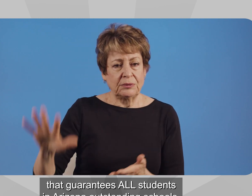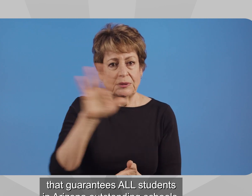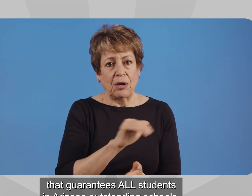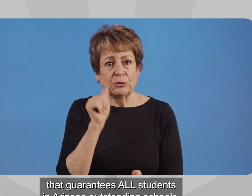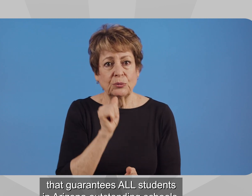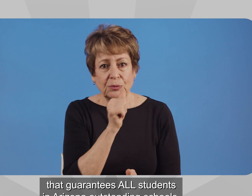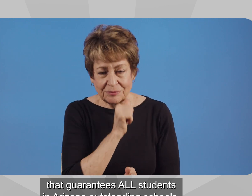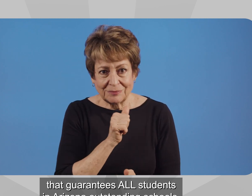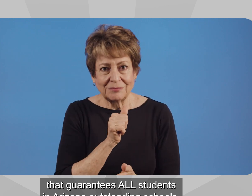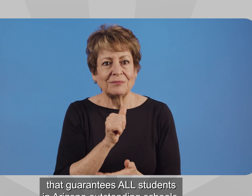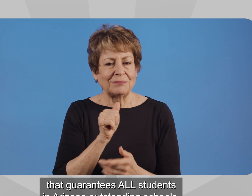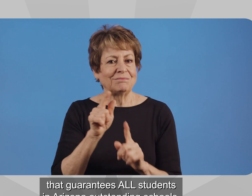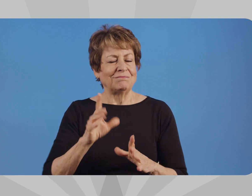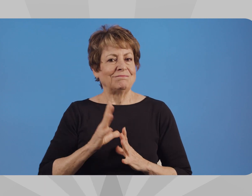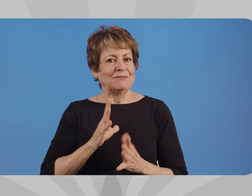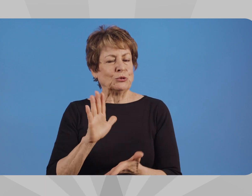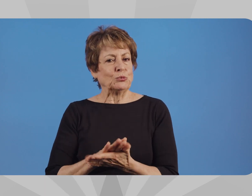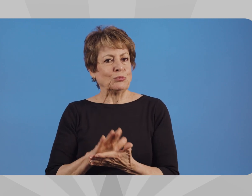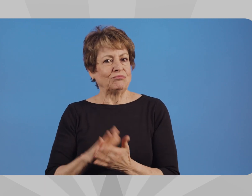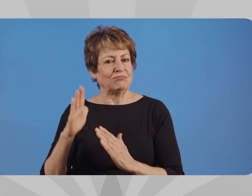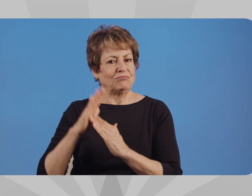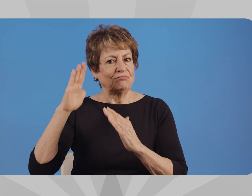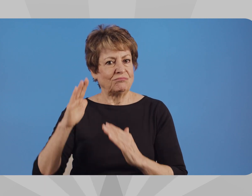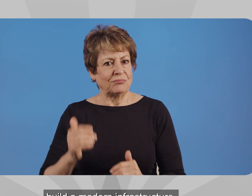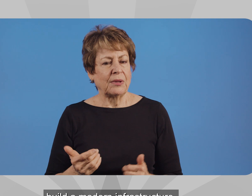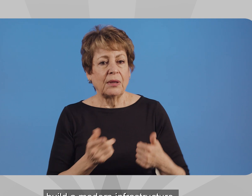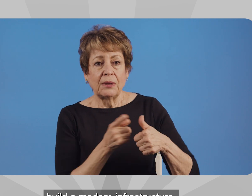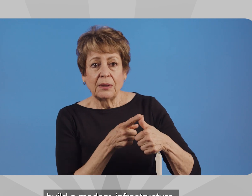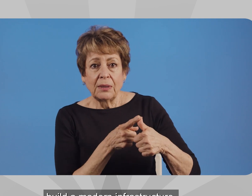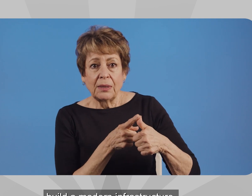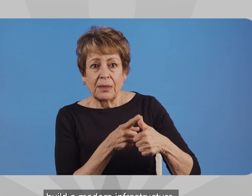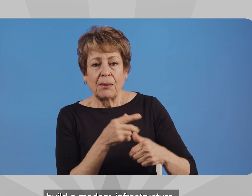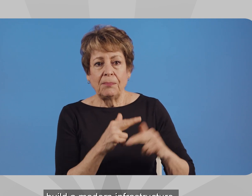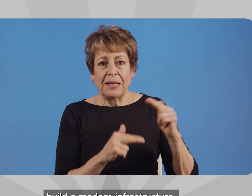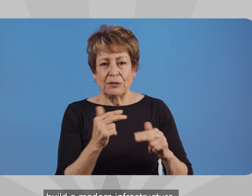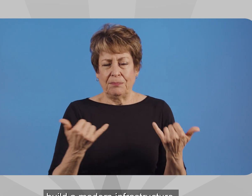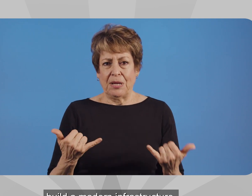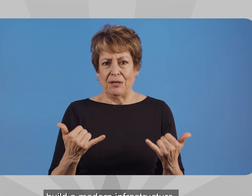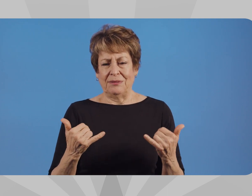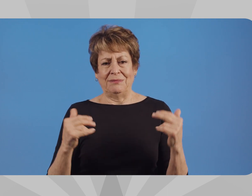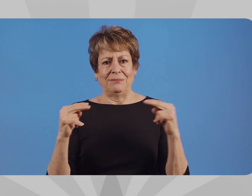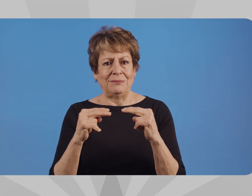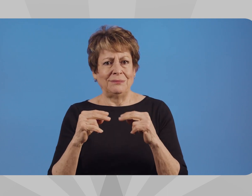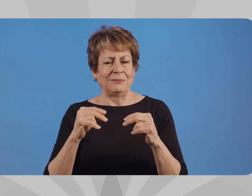Arizona outstanding schools. For a modern infrastructure.